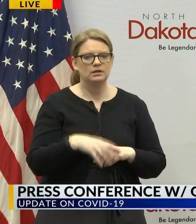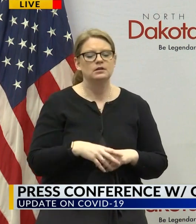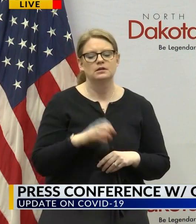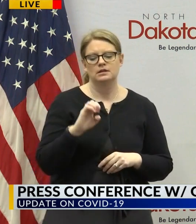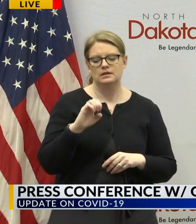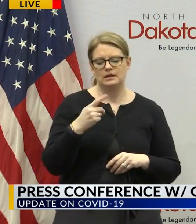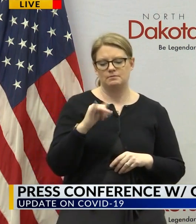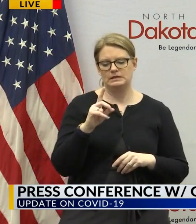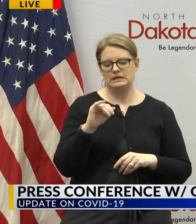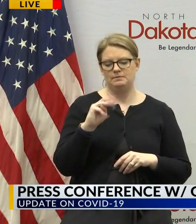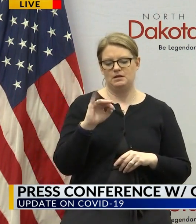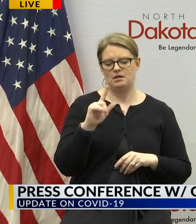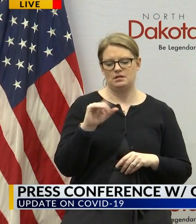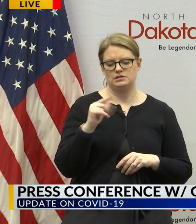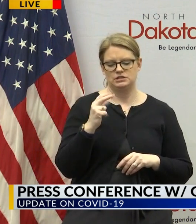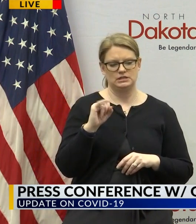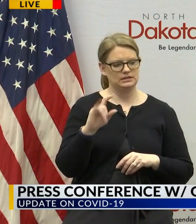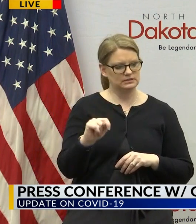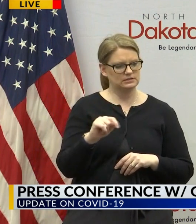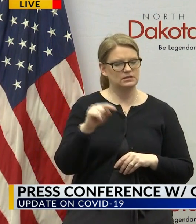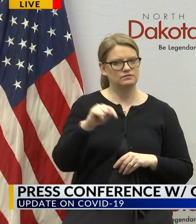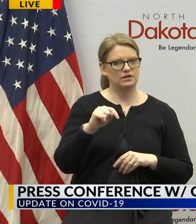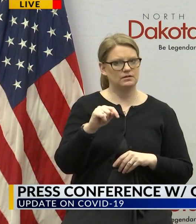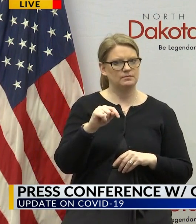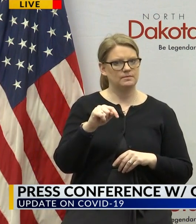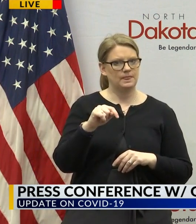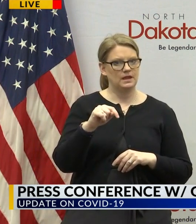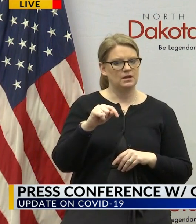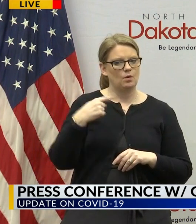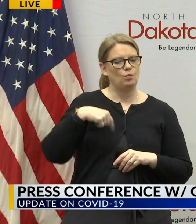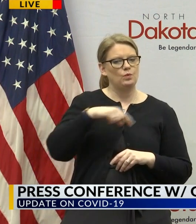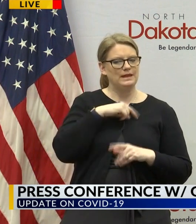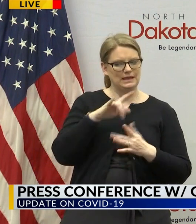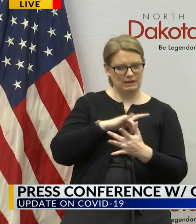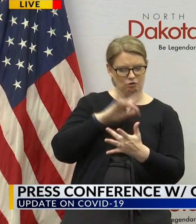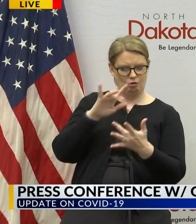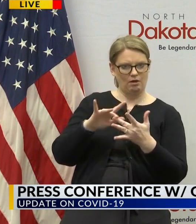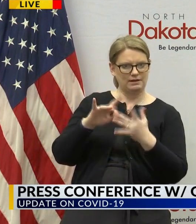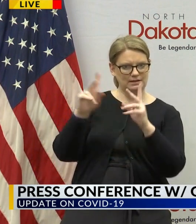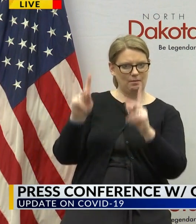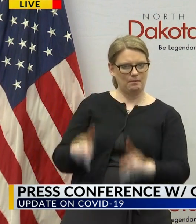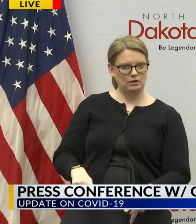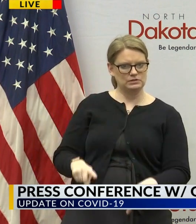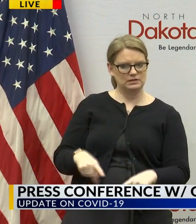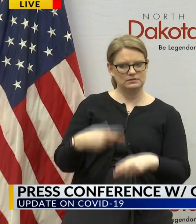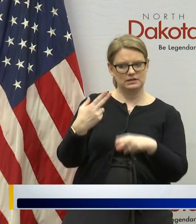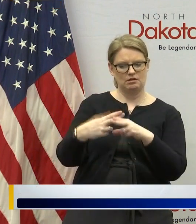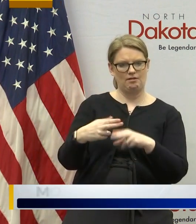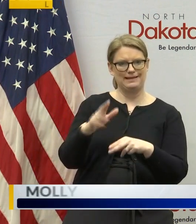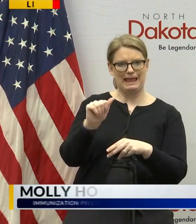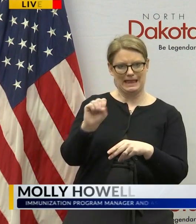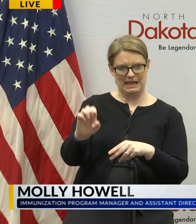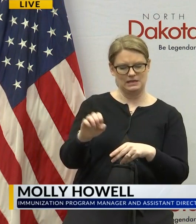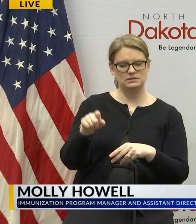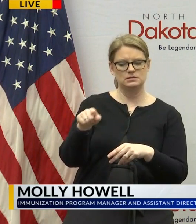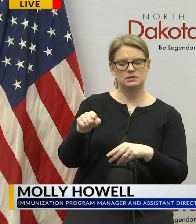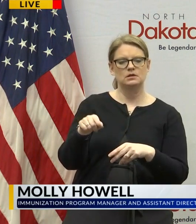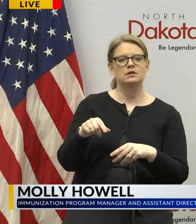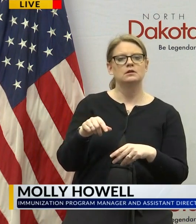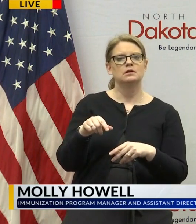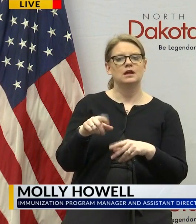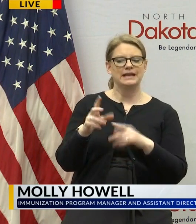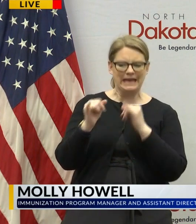epidemiologist from the Division of Disease Control contacts that individual which we're calling a case and